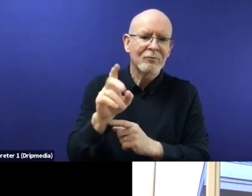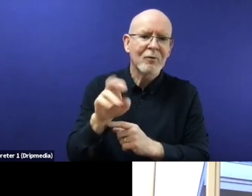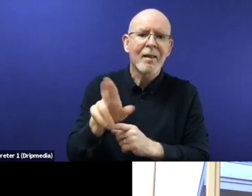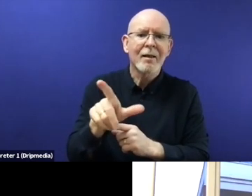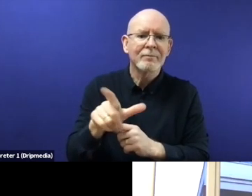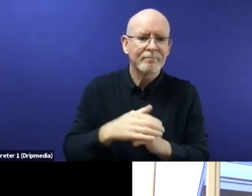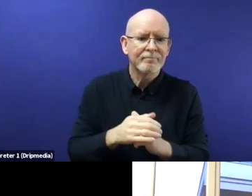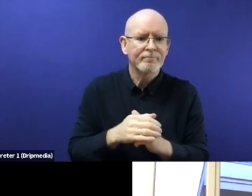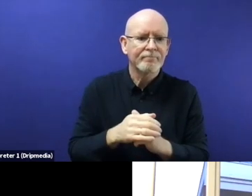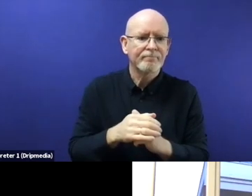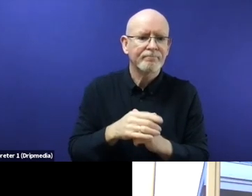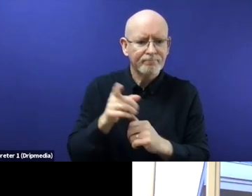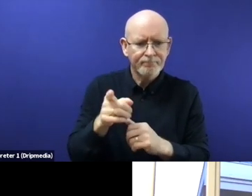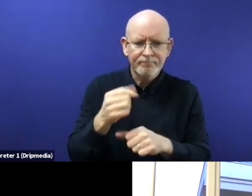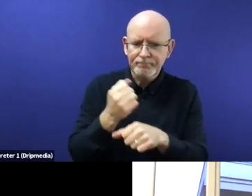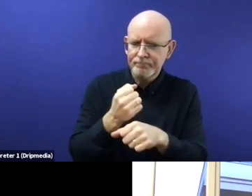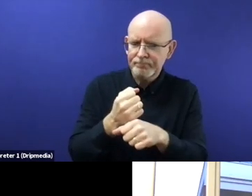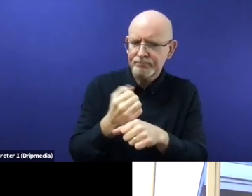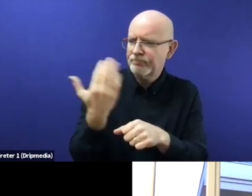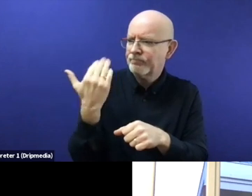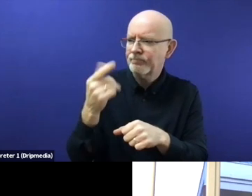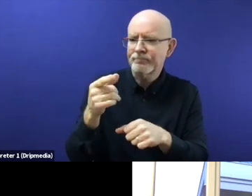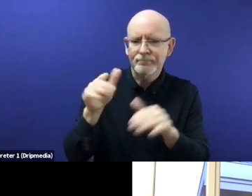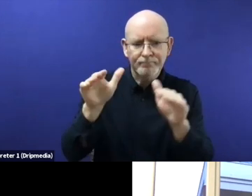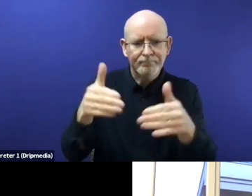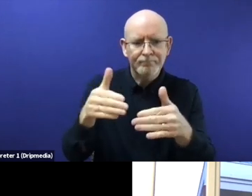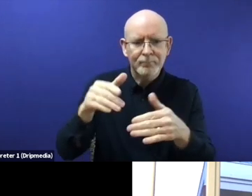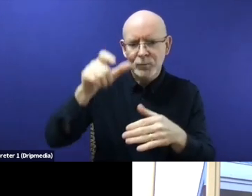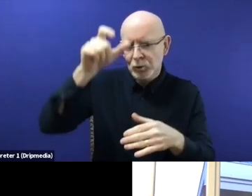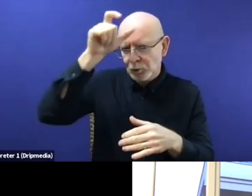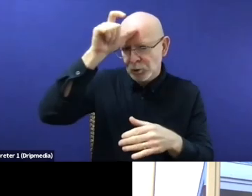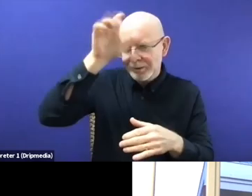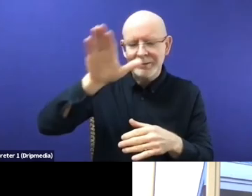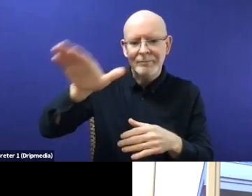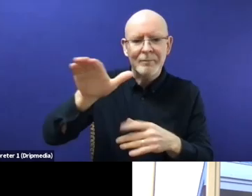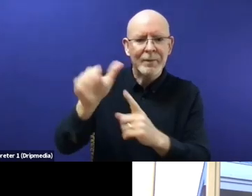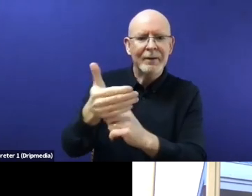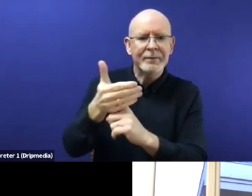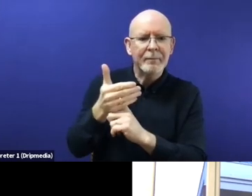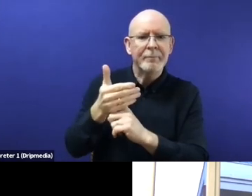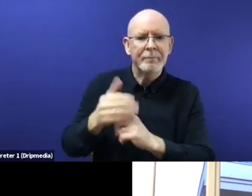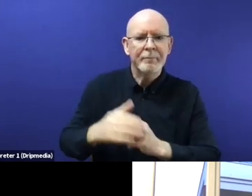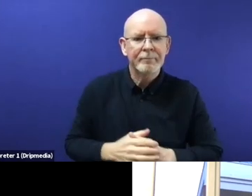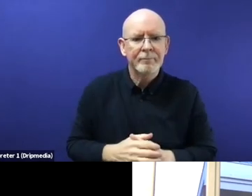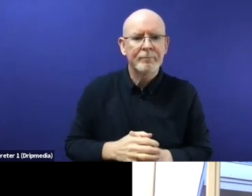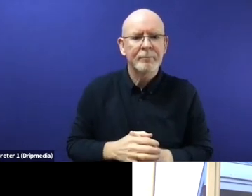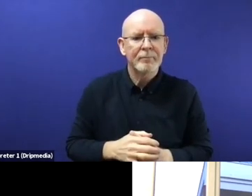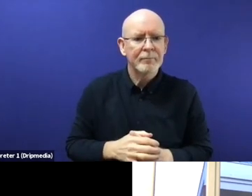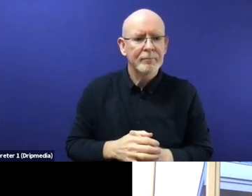cooperating with their country. So what I would like to ask if you maybe touch on your intervention about the legacy of this